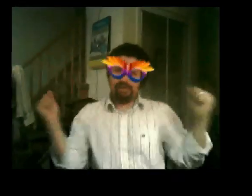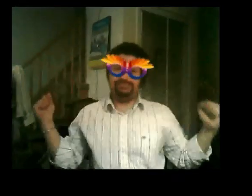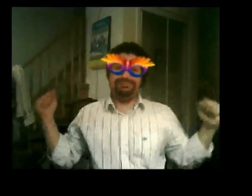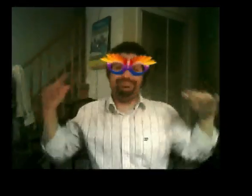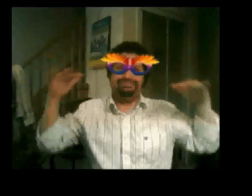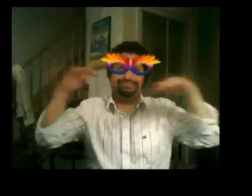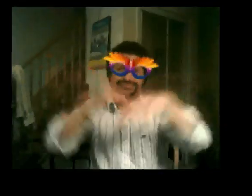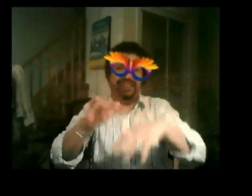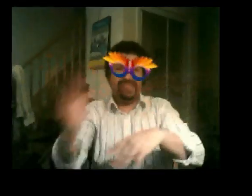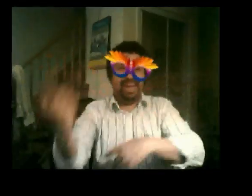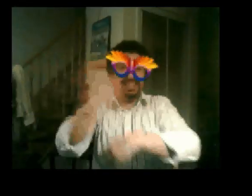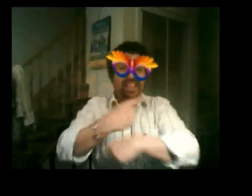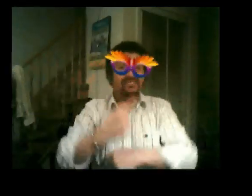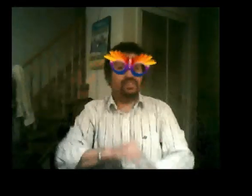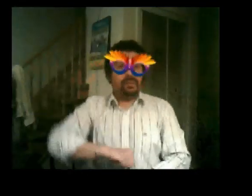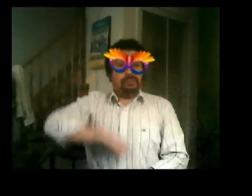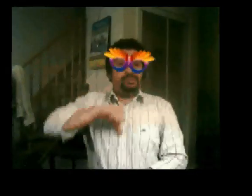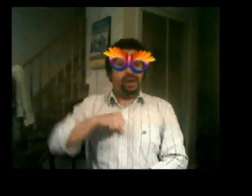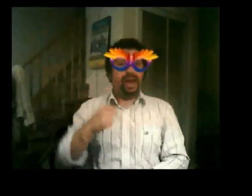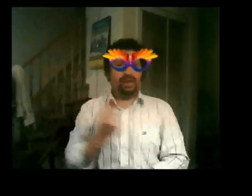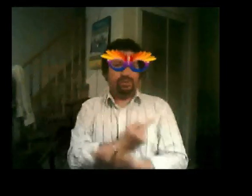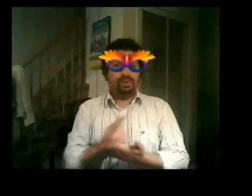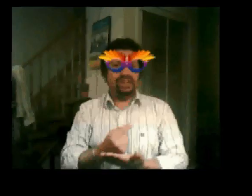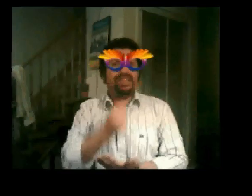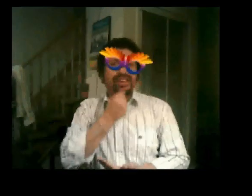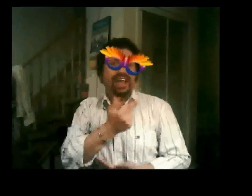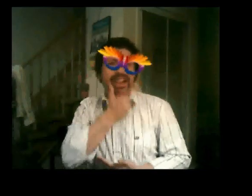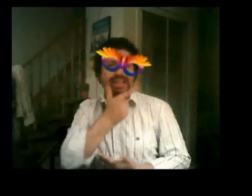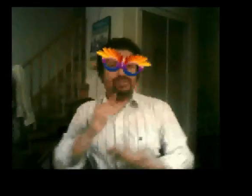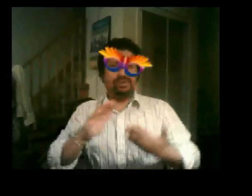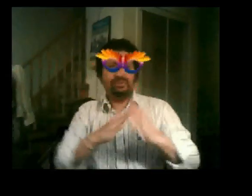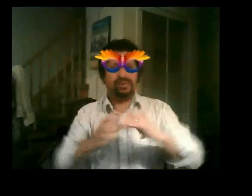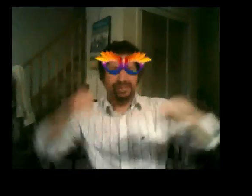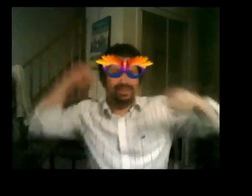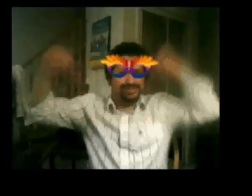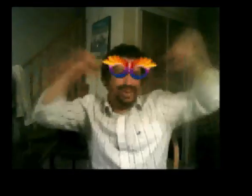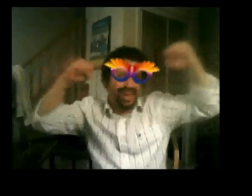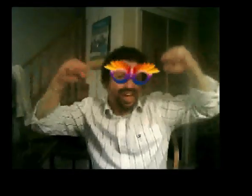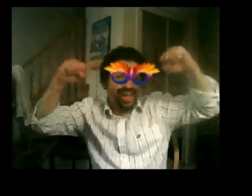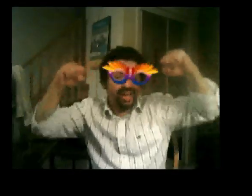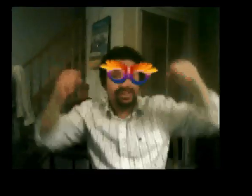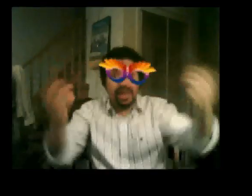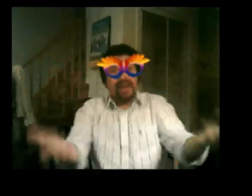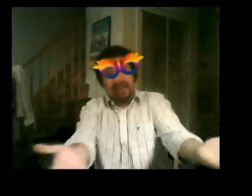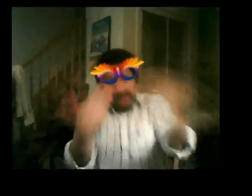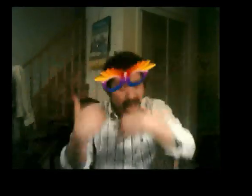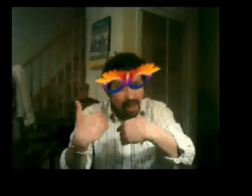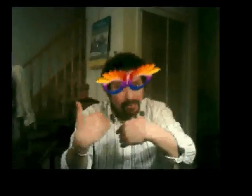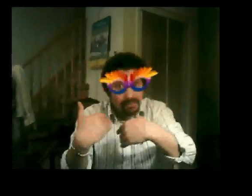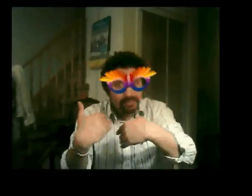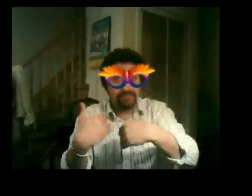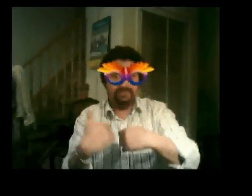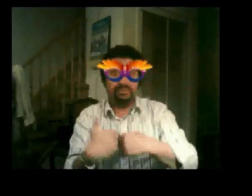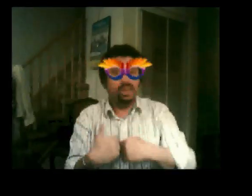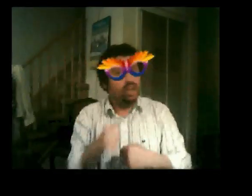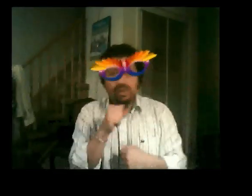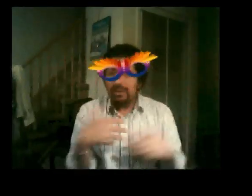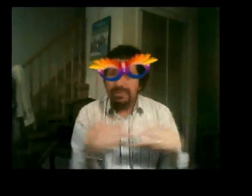partying until tomorrow Whatever happens tonight, we'll stay right by our side So let's enjoy this